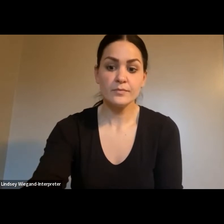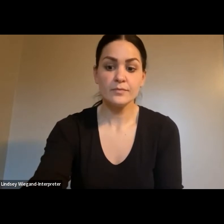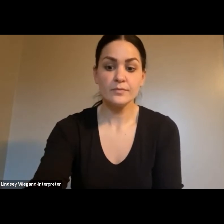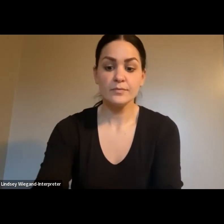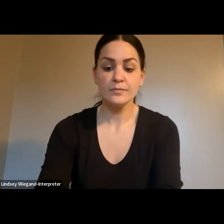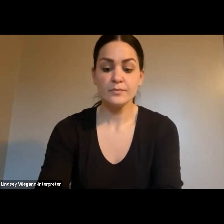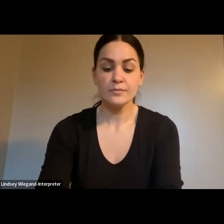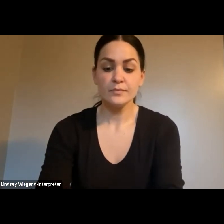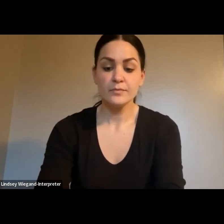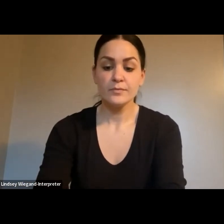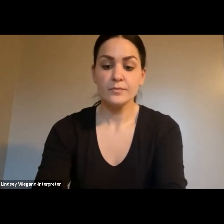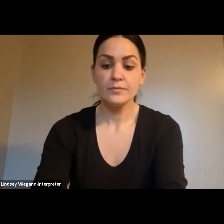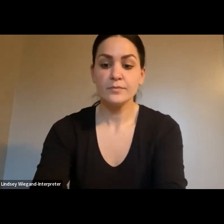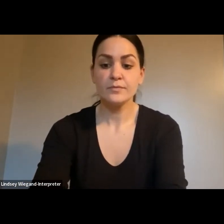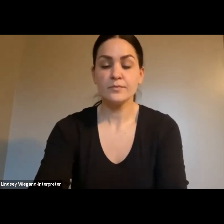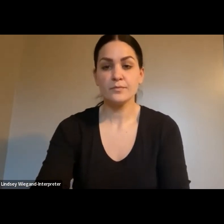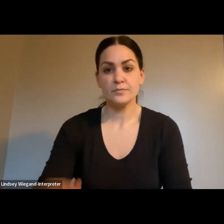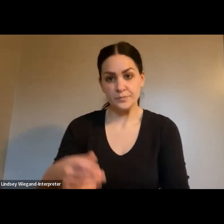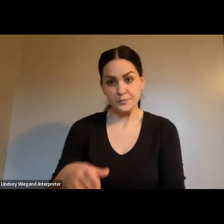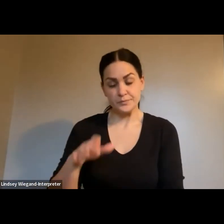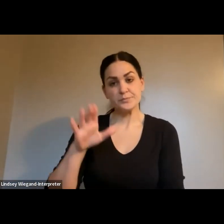Hello. Yes.